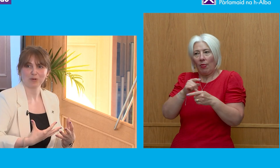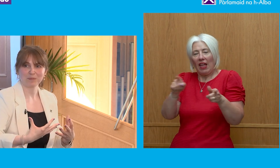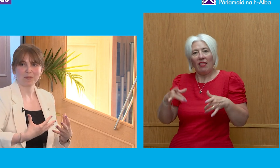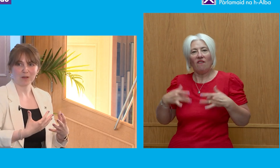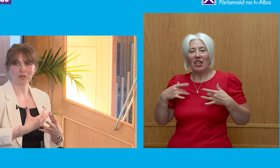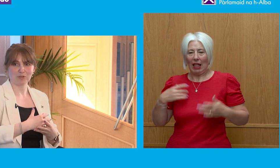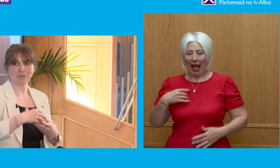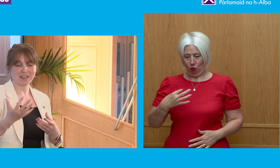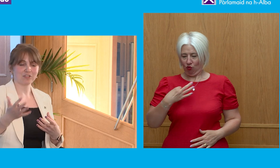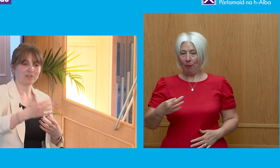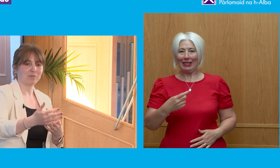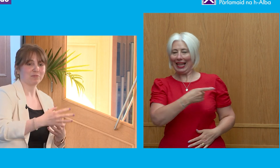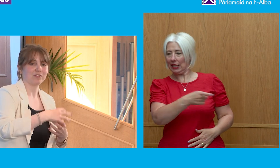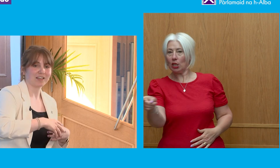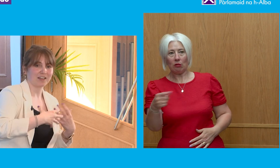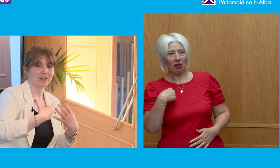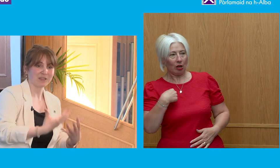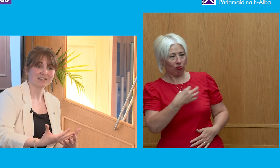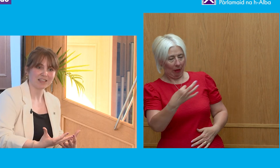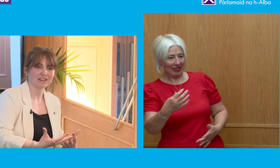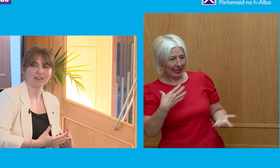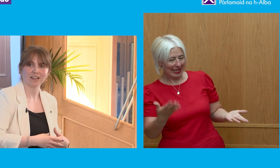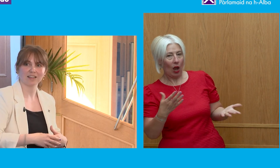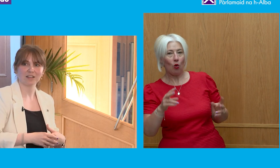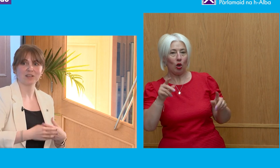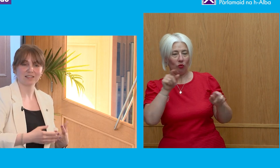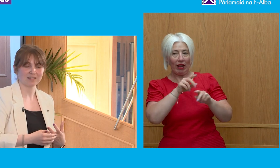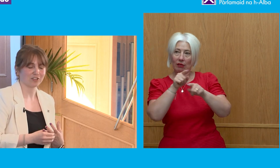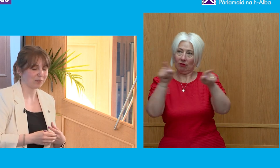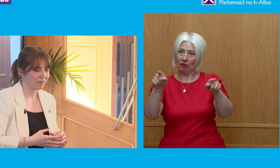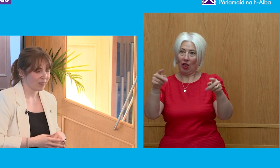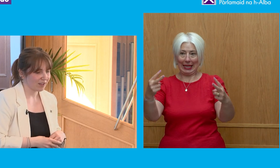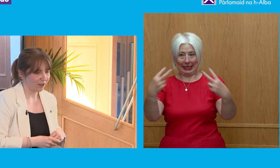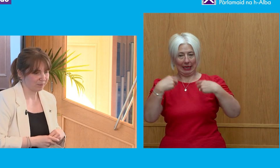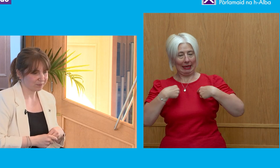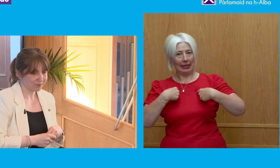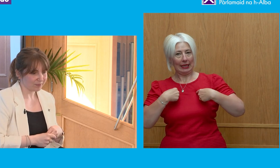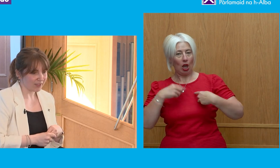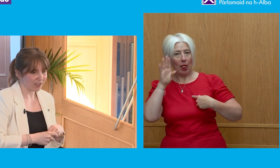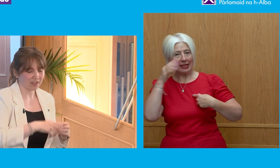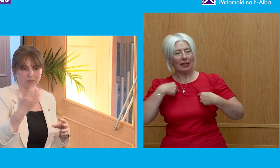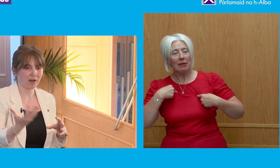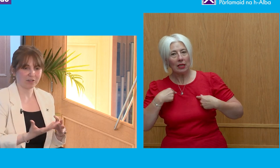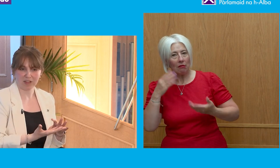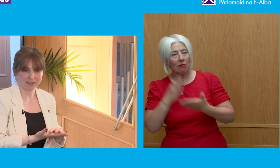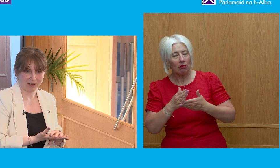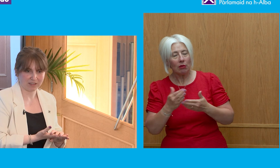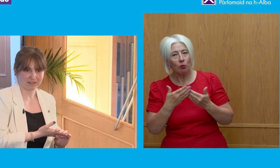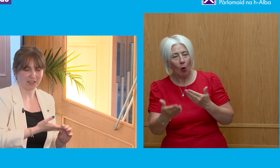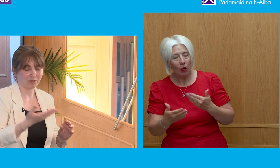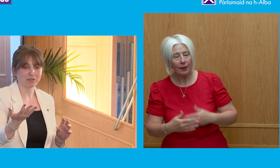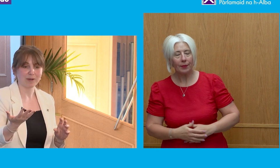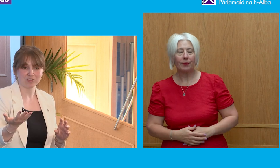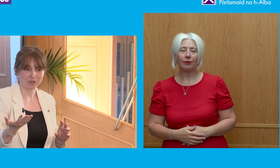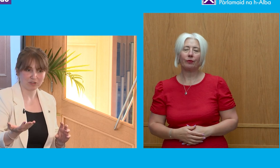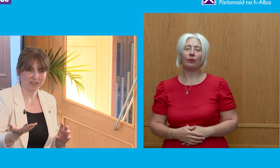representable or to make that shift that people feel like they're being seen and they're being listened to. And part of that as well